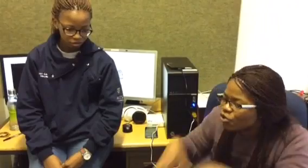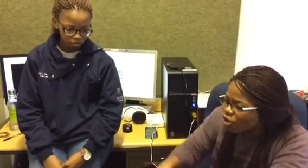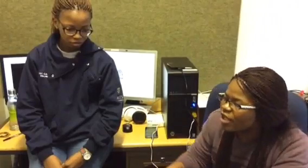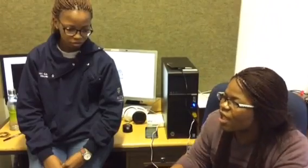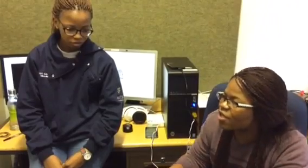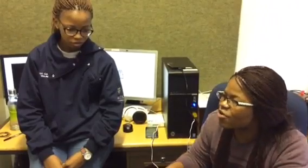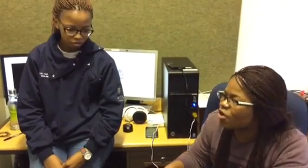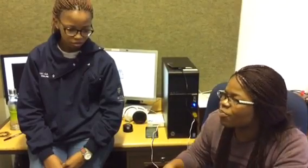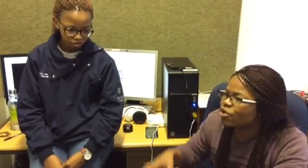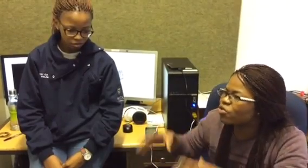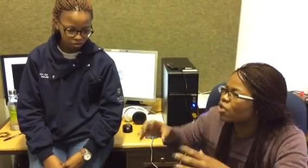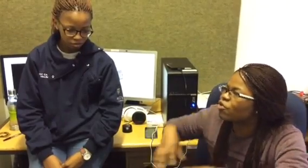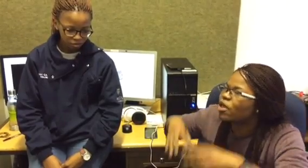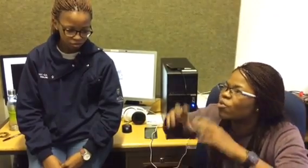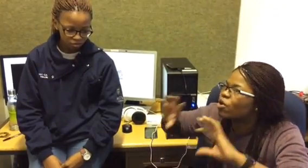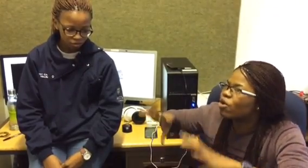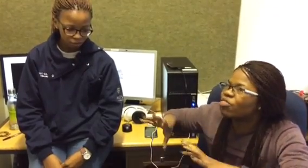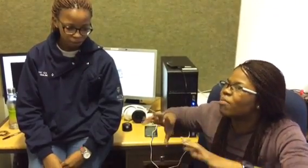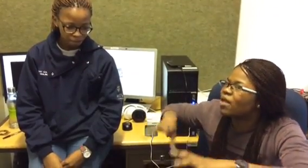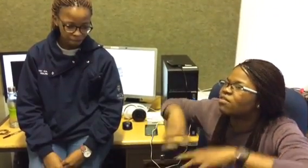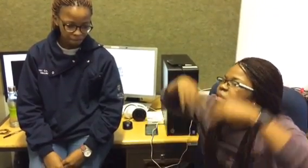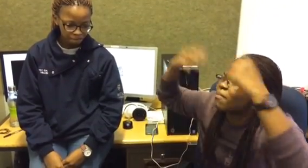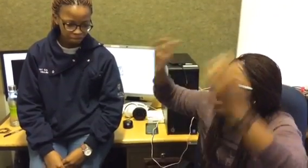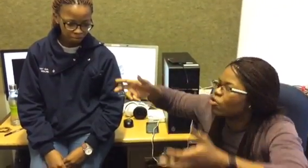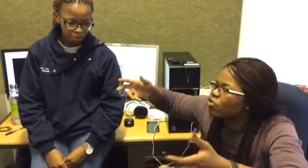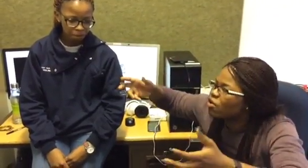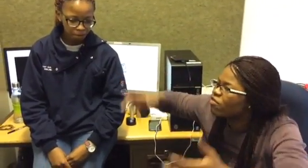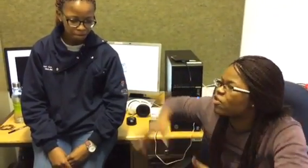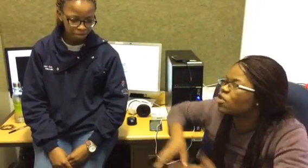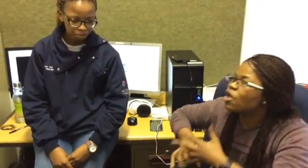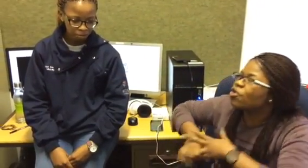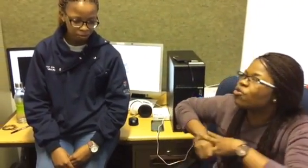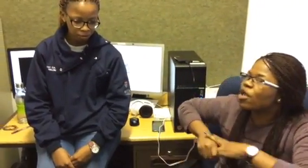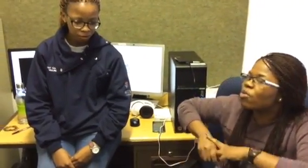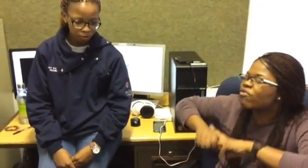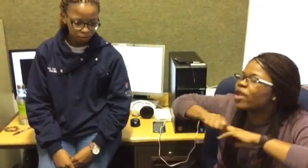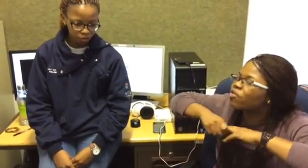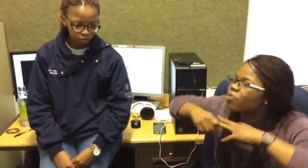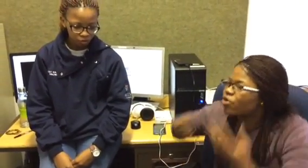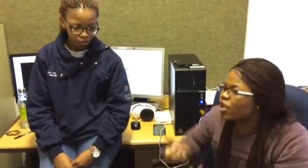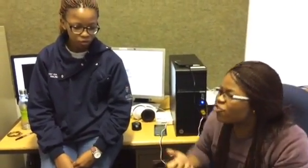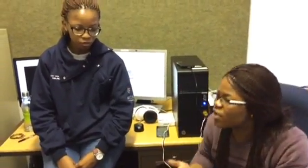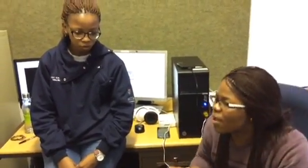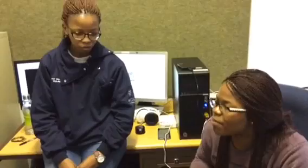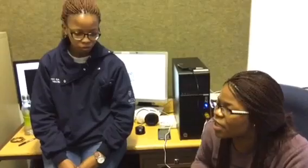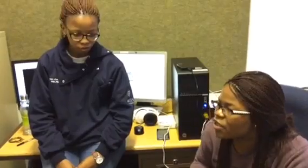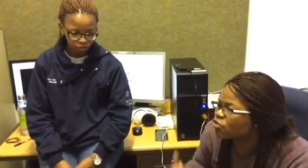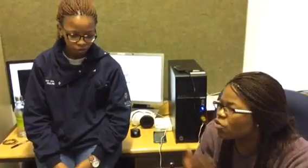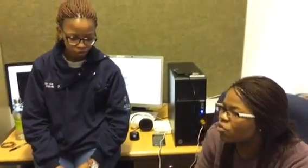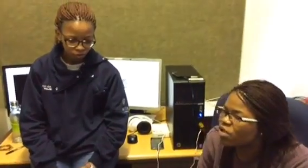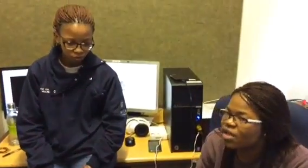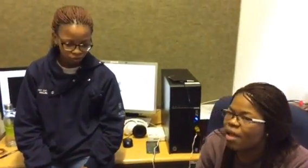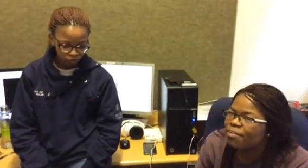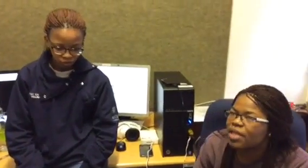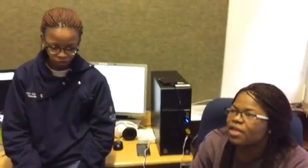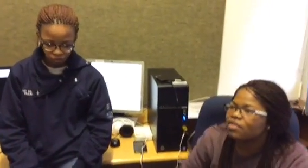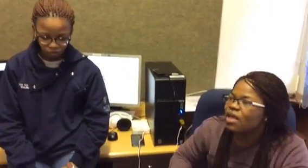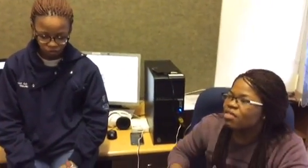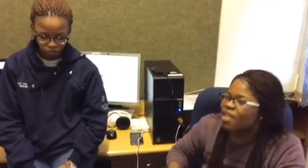you're not an underground person you can work on the mines that mine on surface you can work for exploration companies so those are the companies that